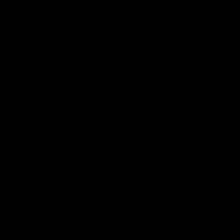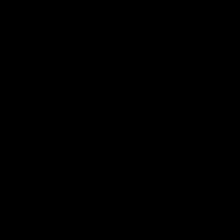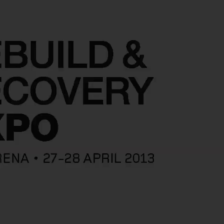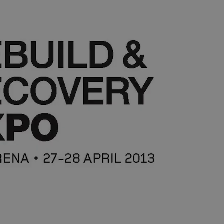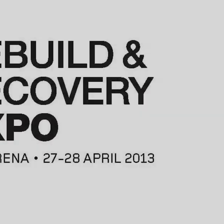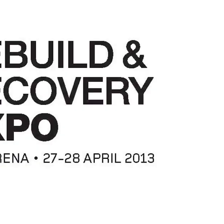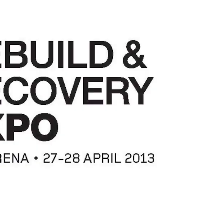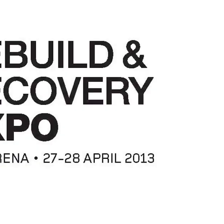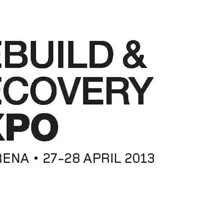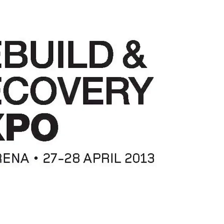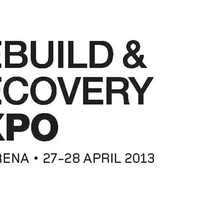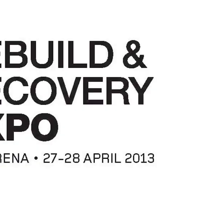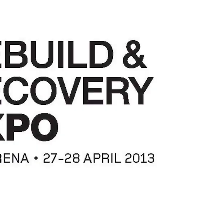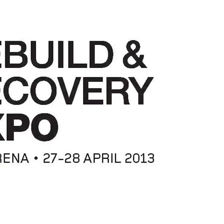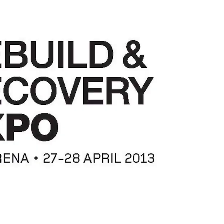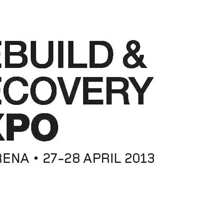thank you very much